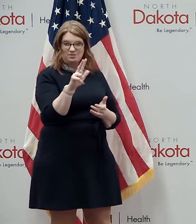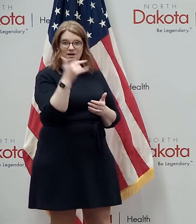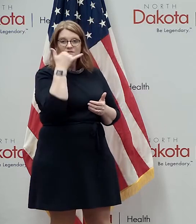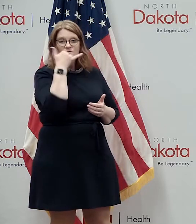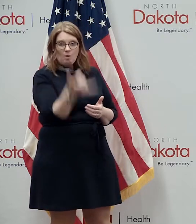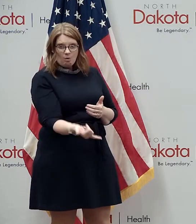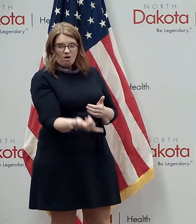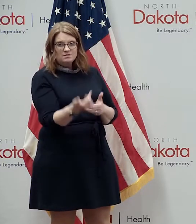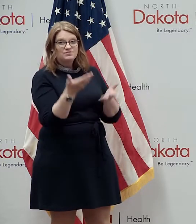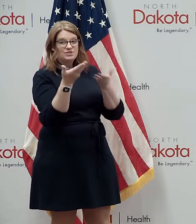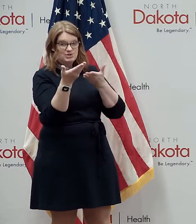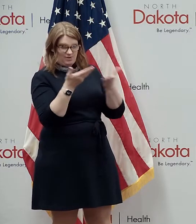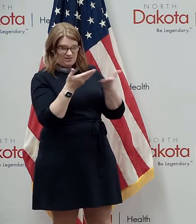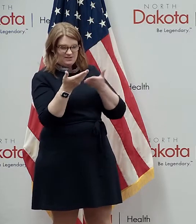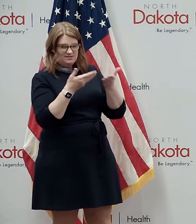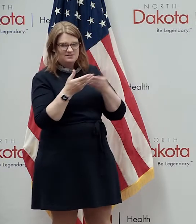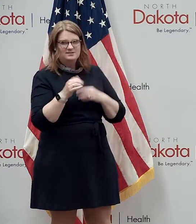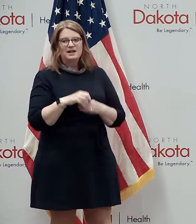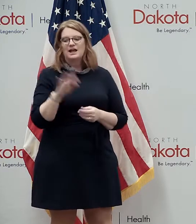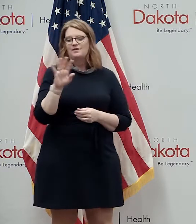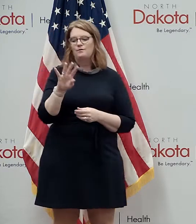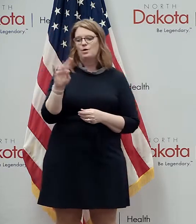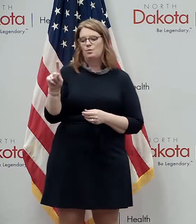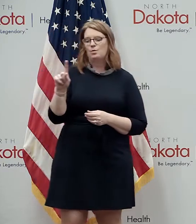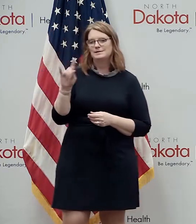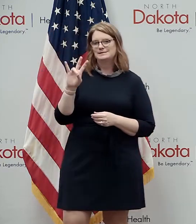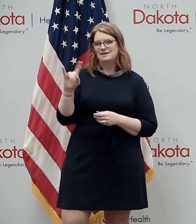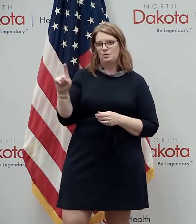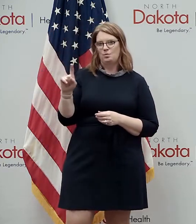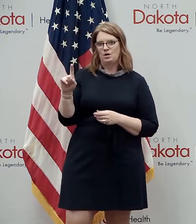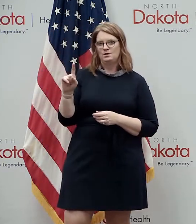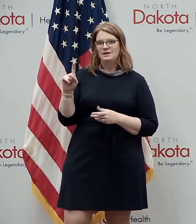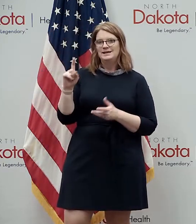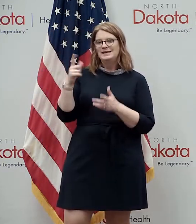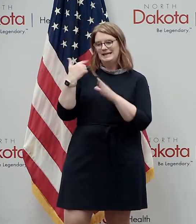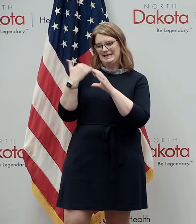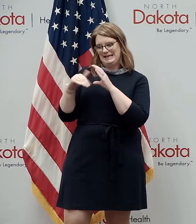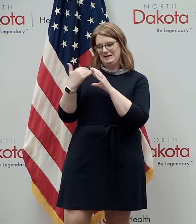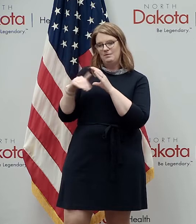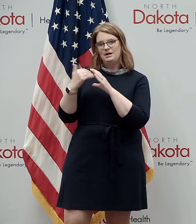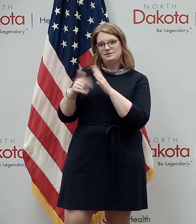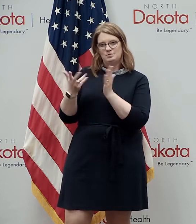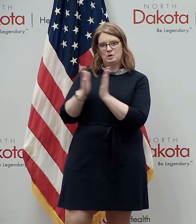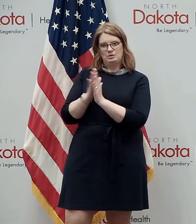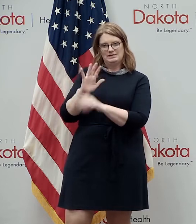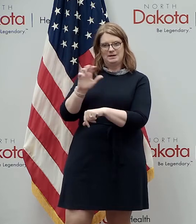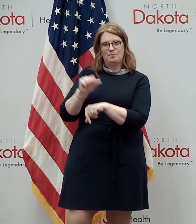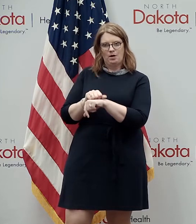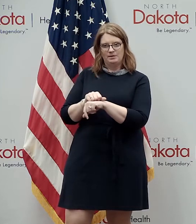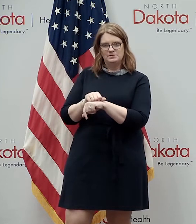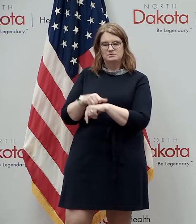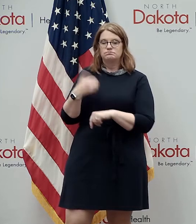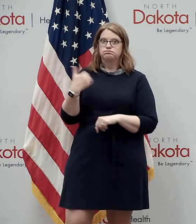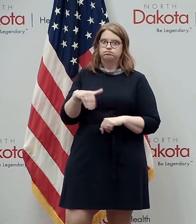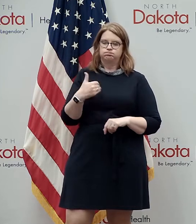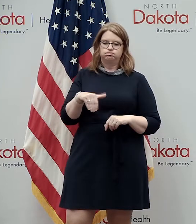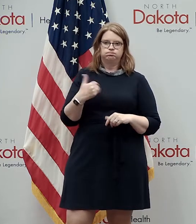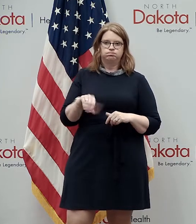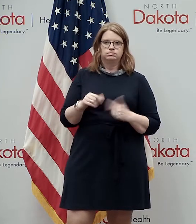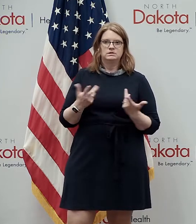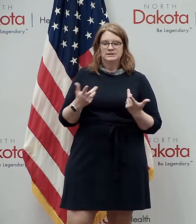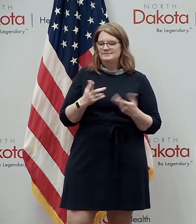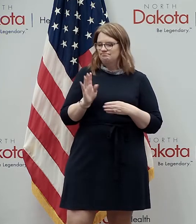calls for services and 4171 emails requesting appointments and so again uh